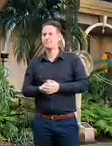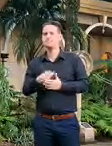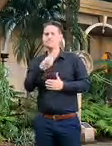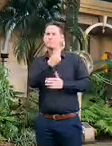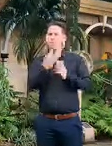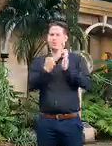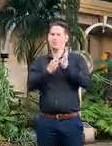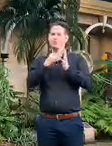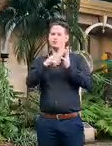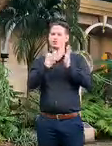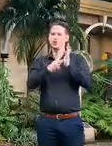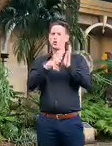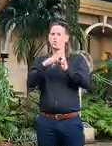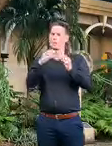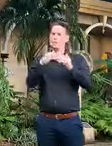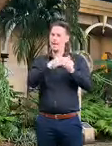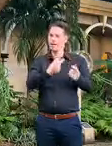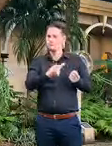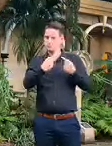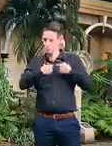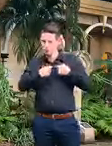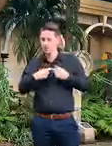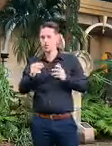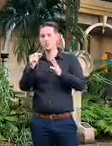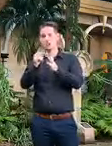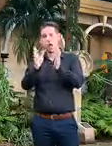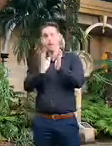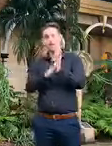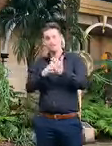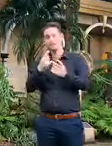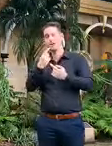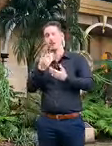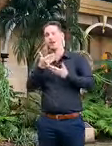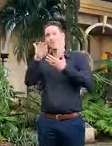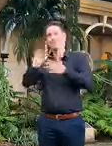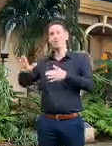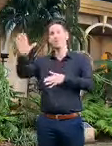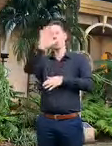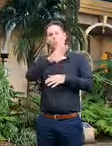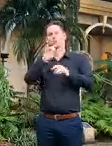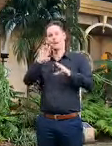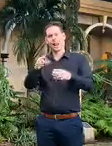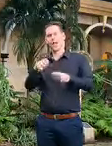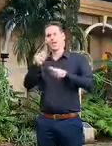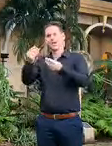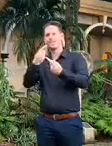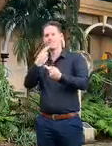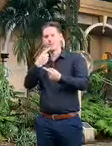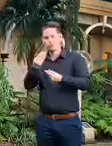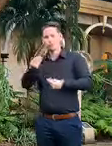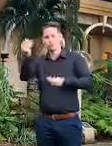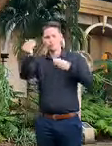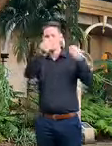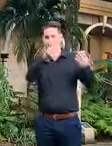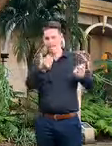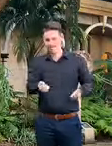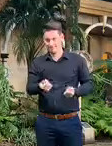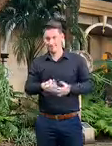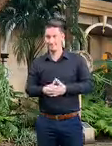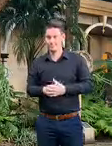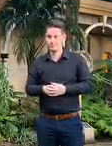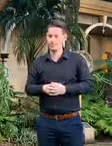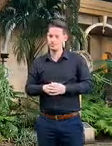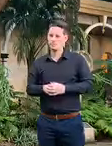reserve bank the prime minister has been giving all of the states and territories updated briefings as well and everybody